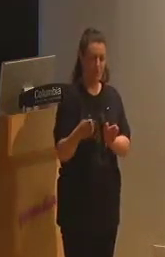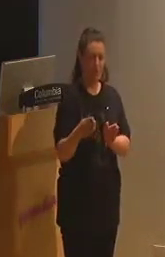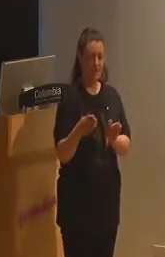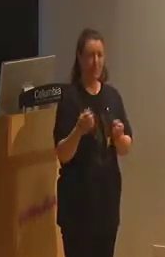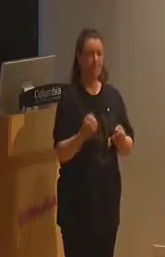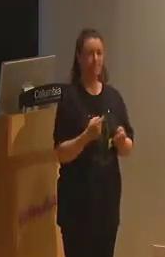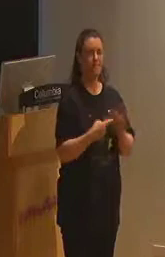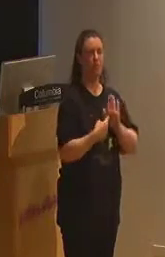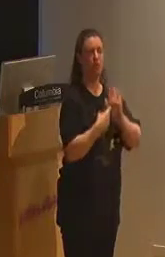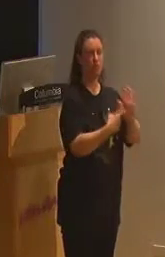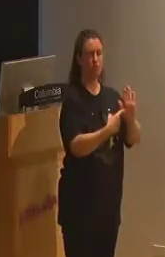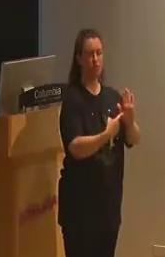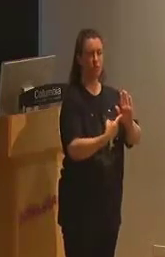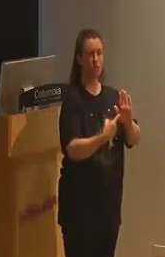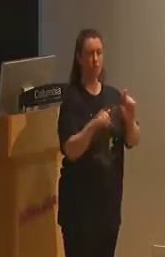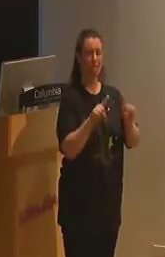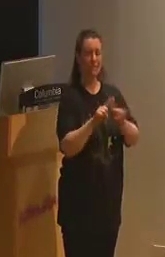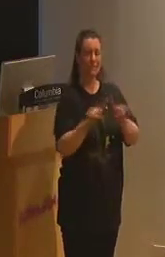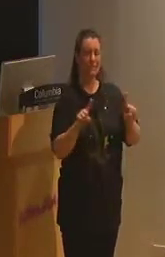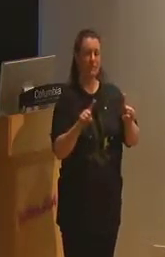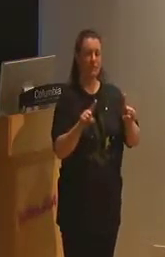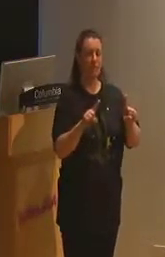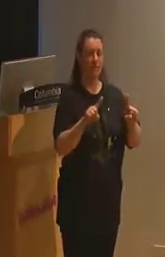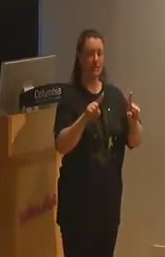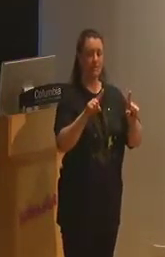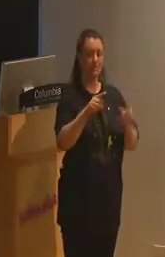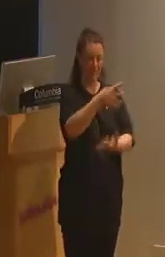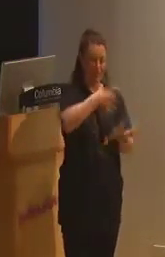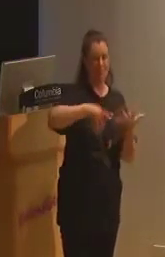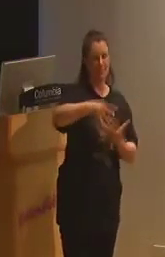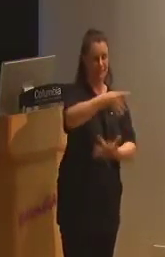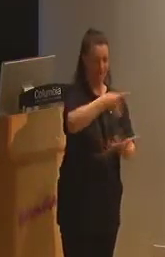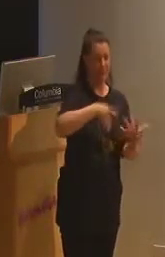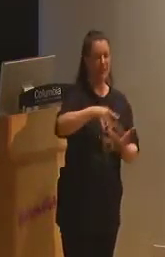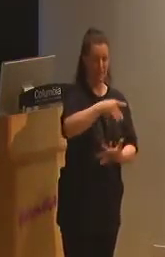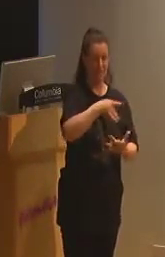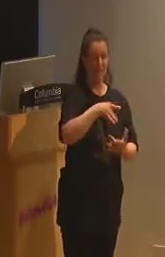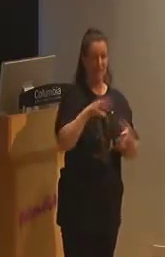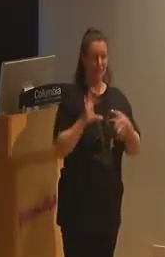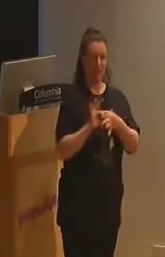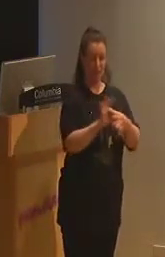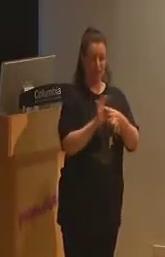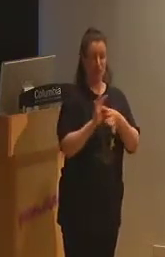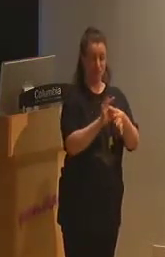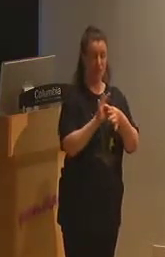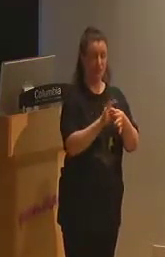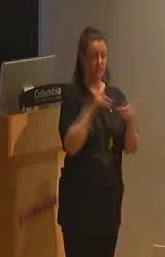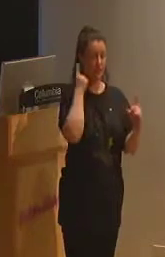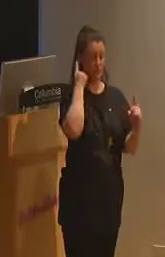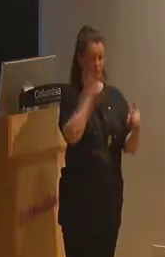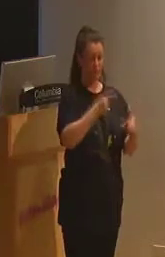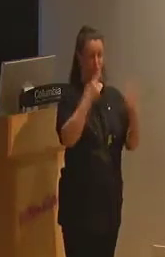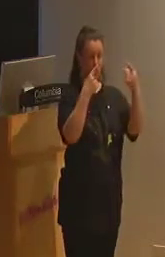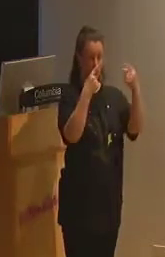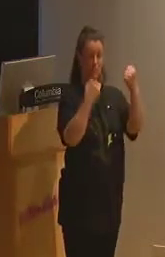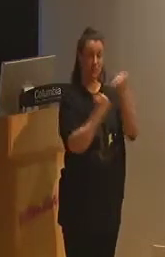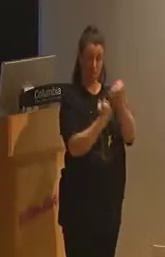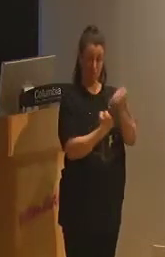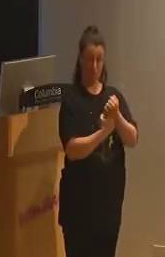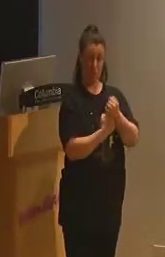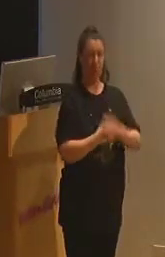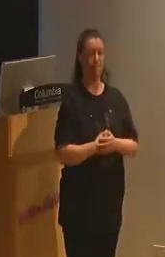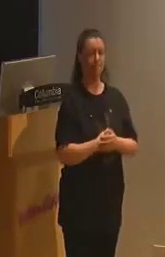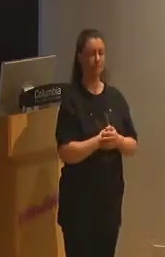relations and class structures in society. Mazur focuses here on special education, and